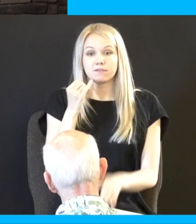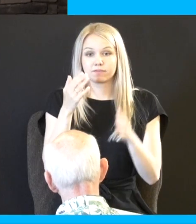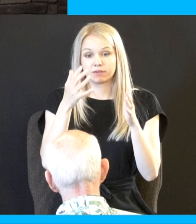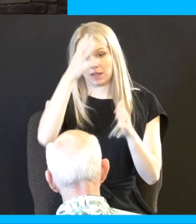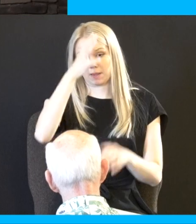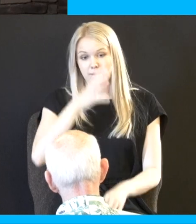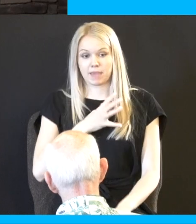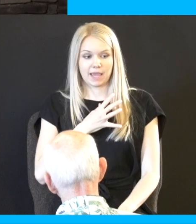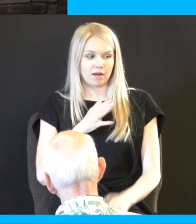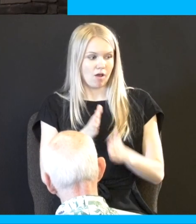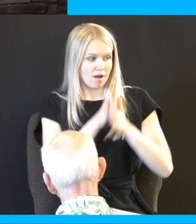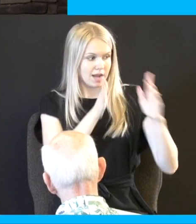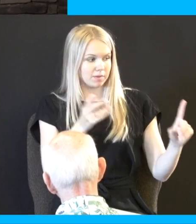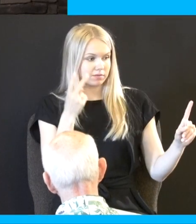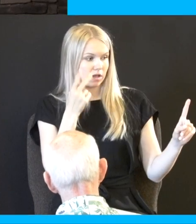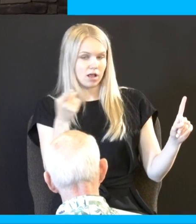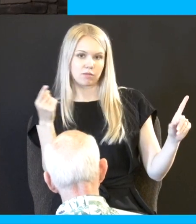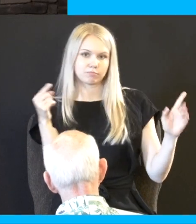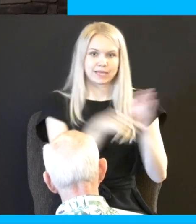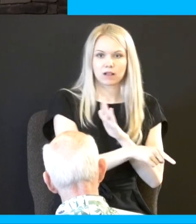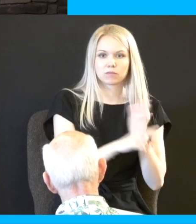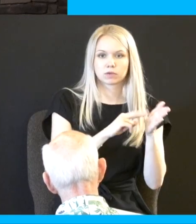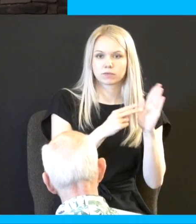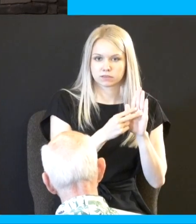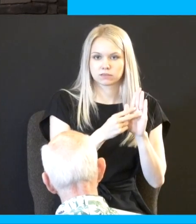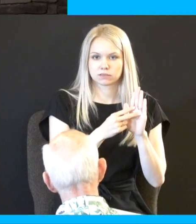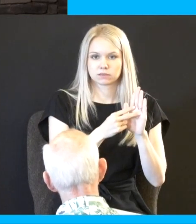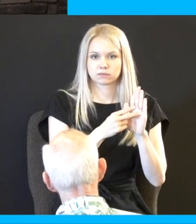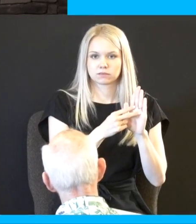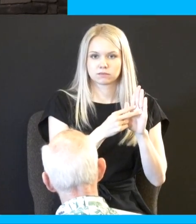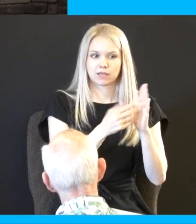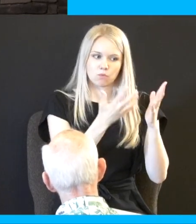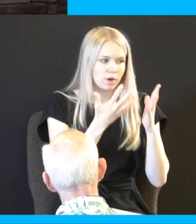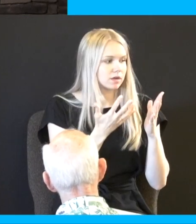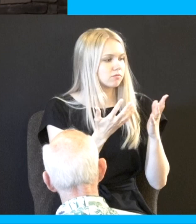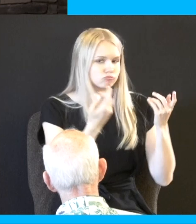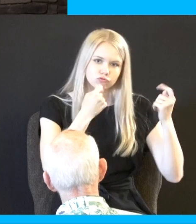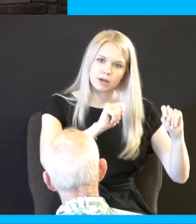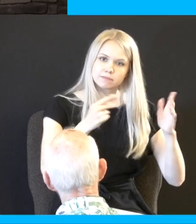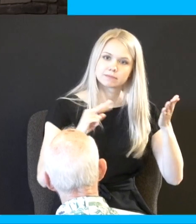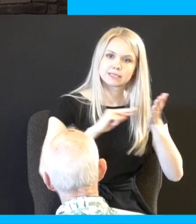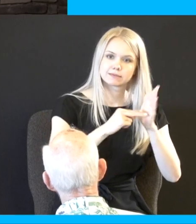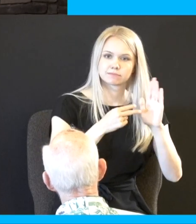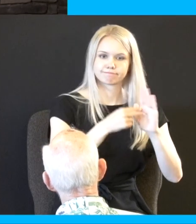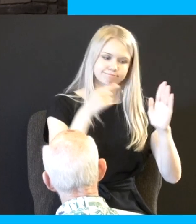his neighbor what did we just establish intent and motive if a man come presumptuously upon his neighbor